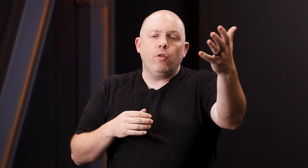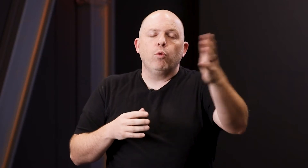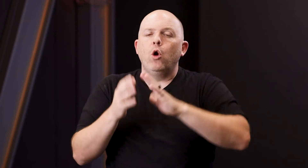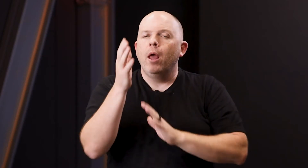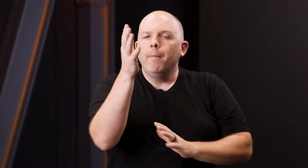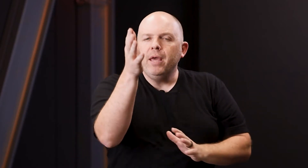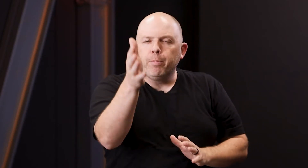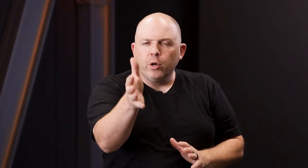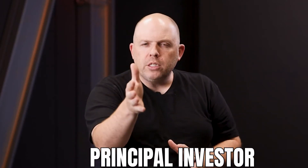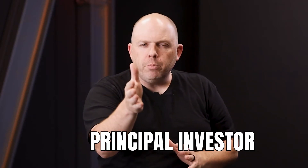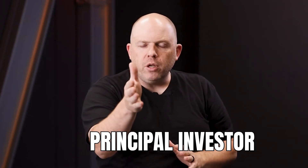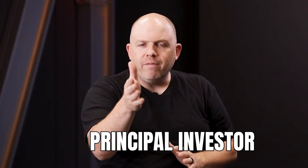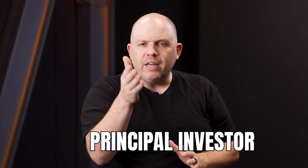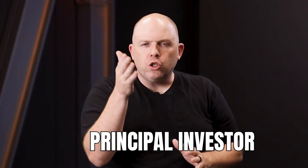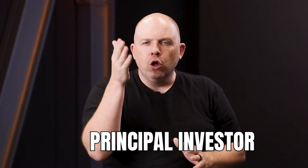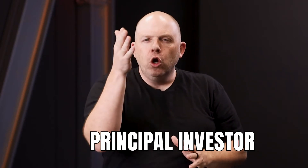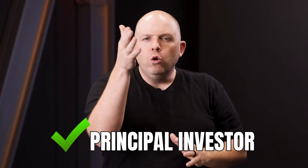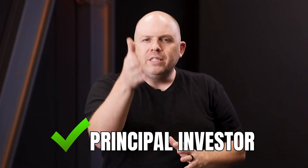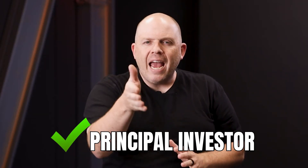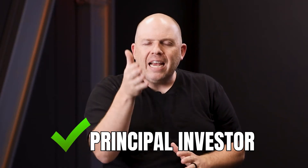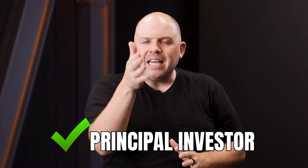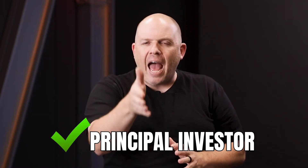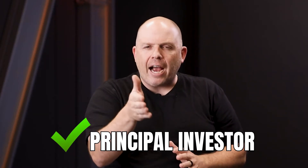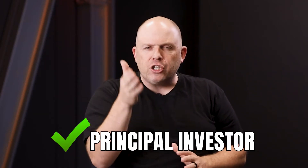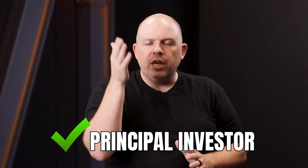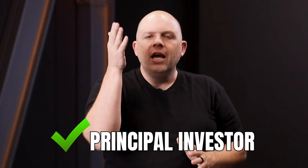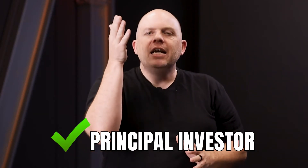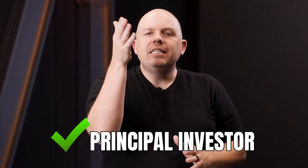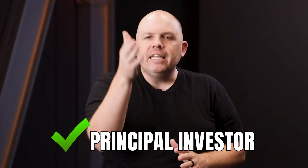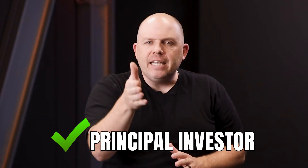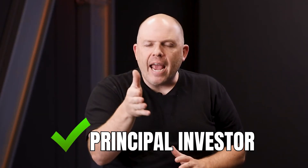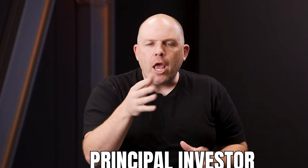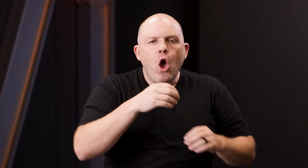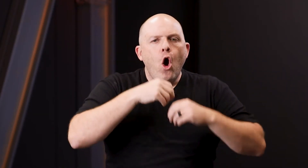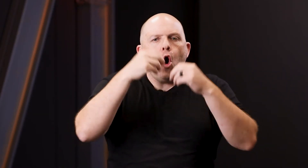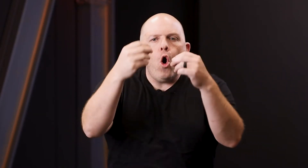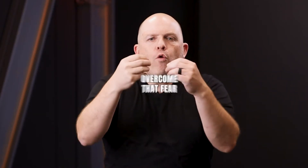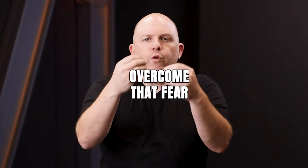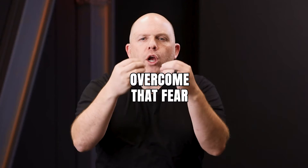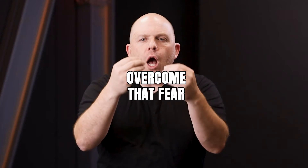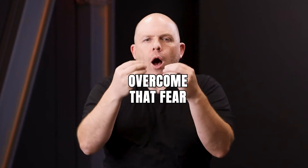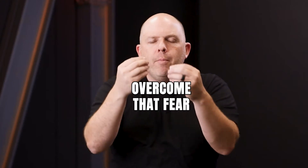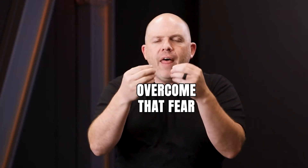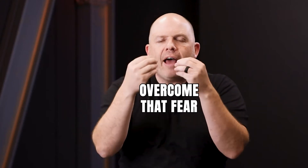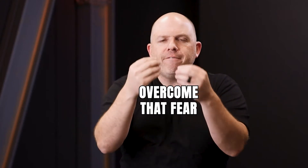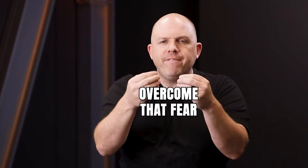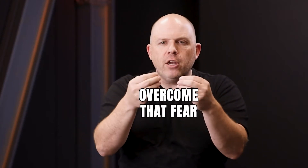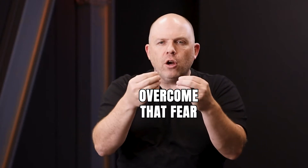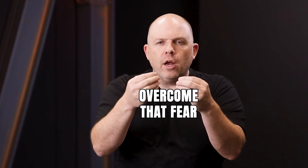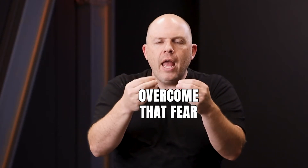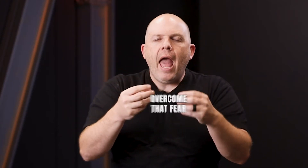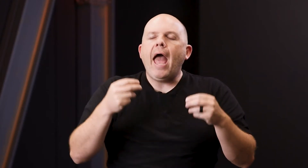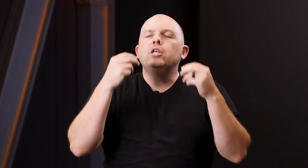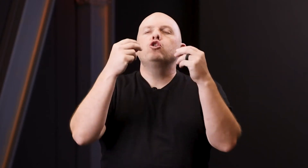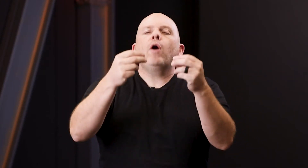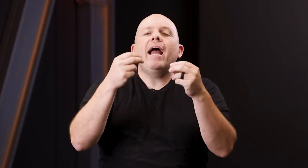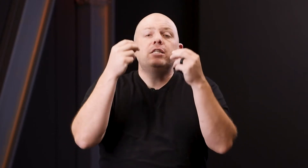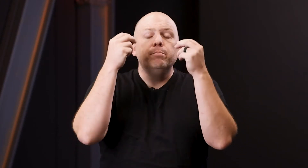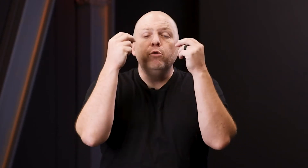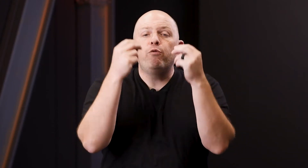the road. Be a principled investor who takes action today. Overcome that fear and try to move